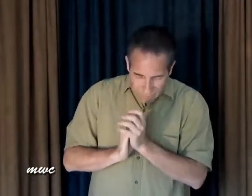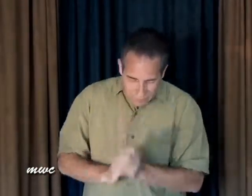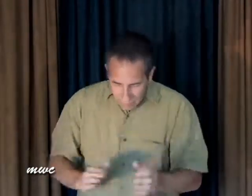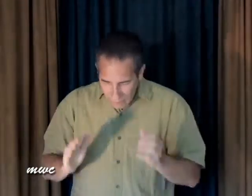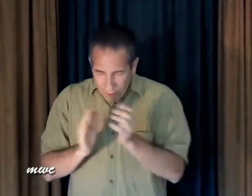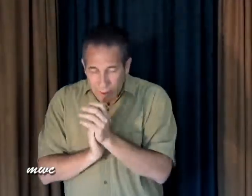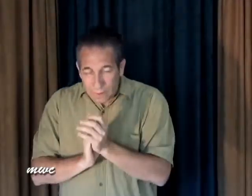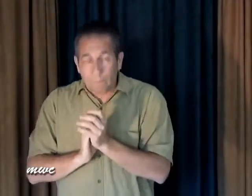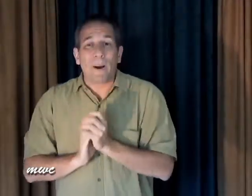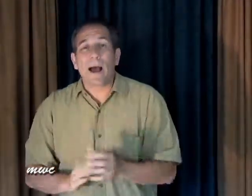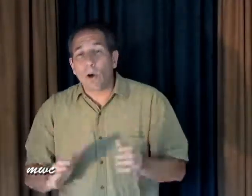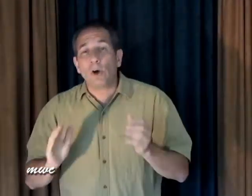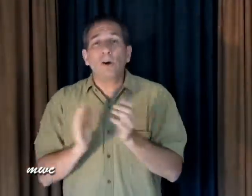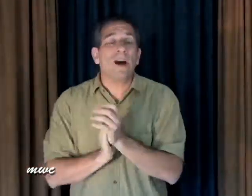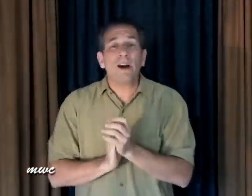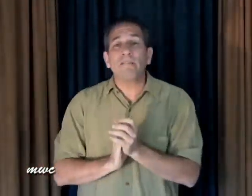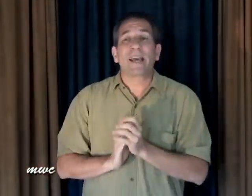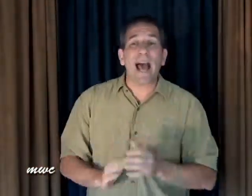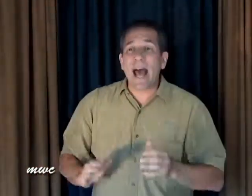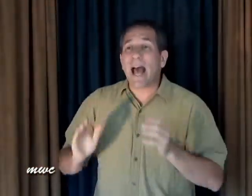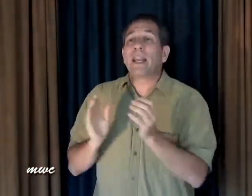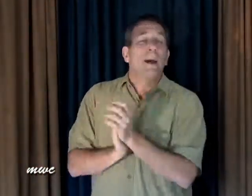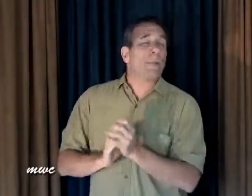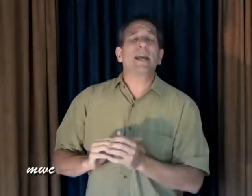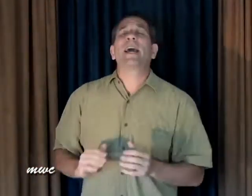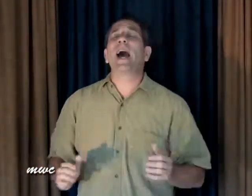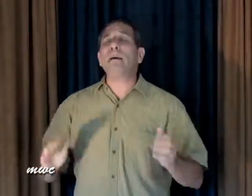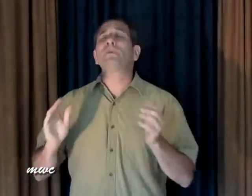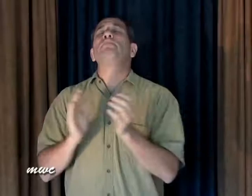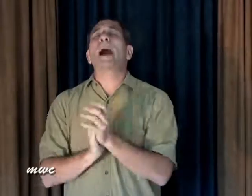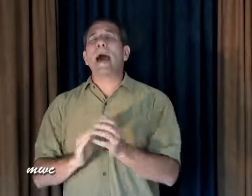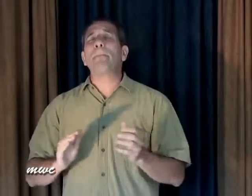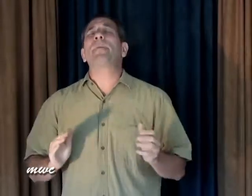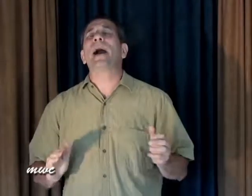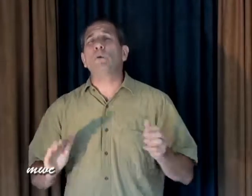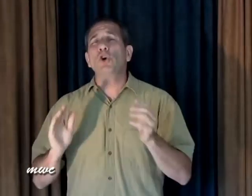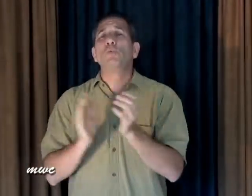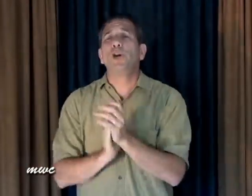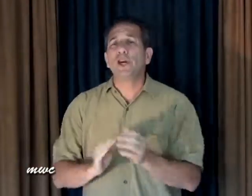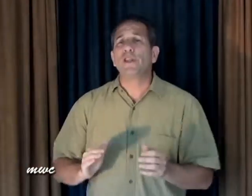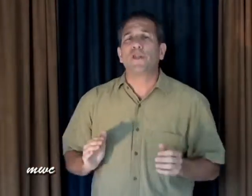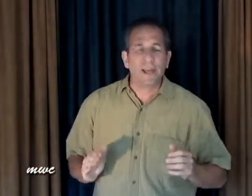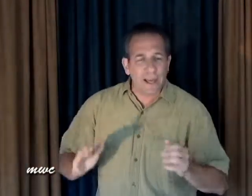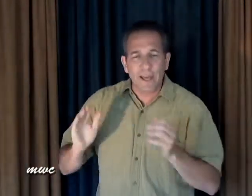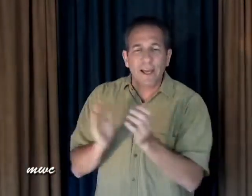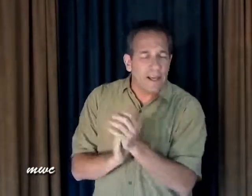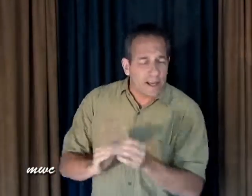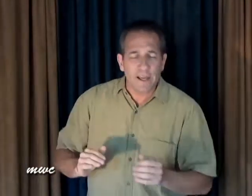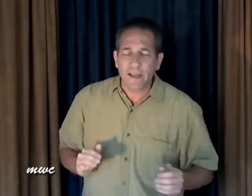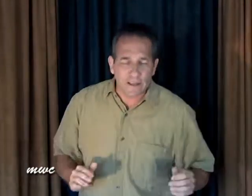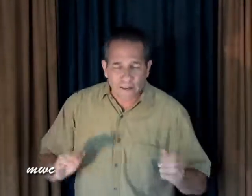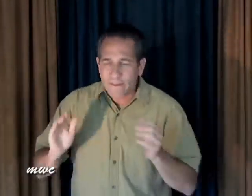The power of God The Becomes my power within The